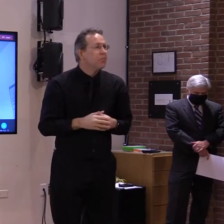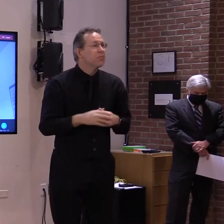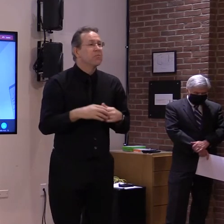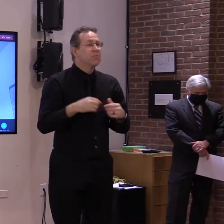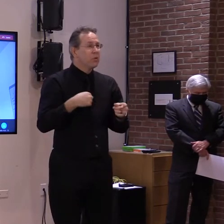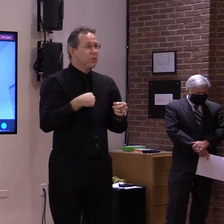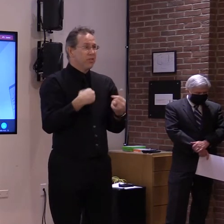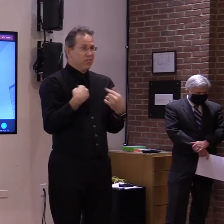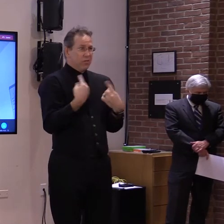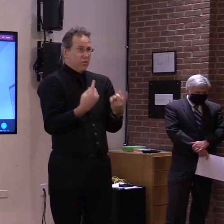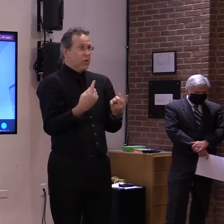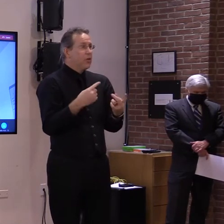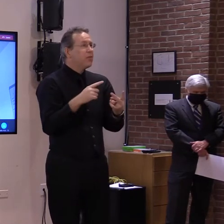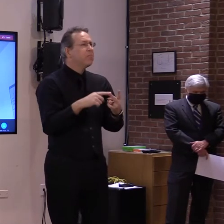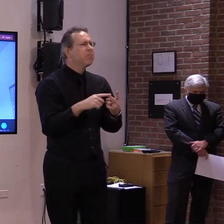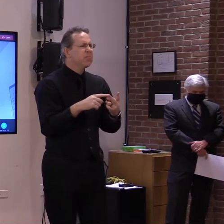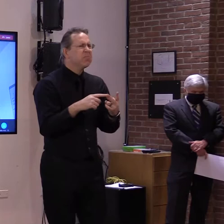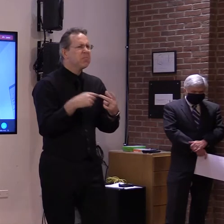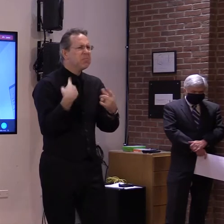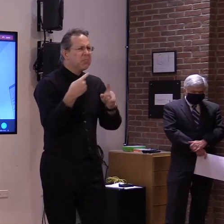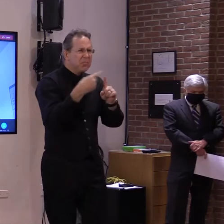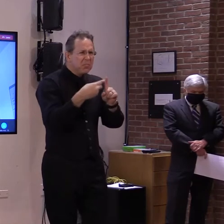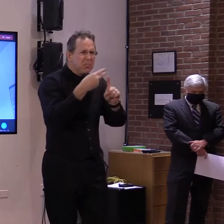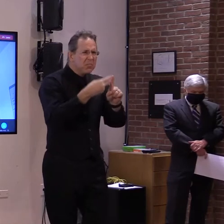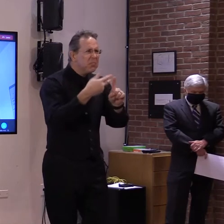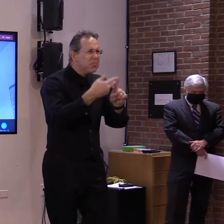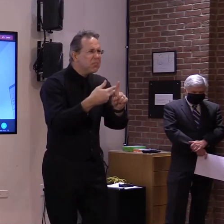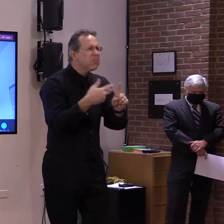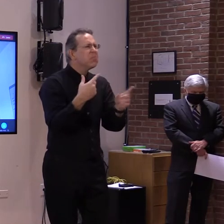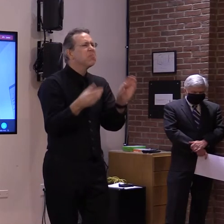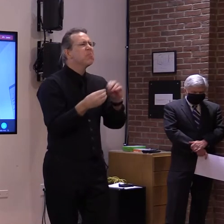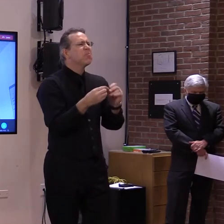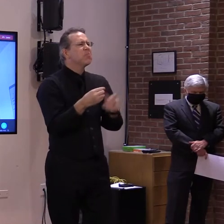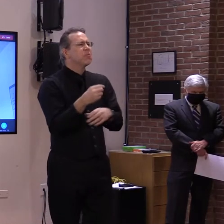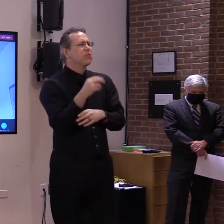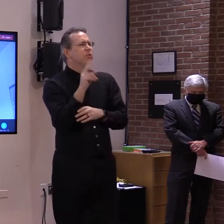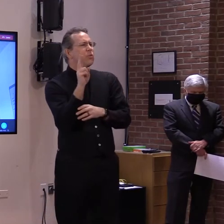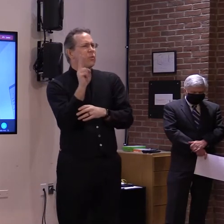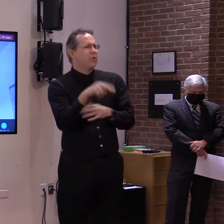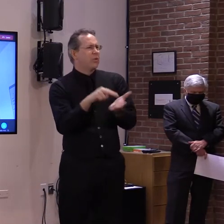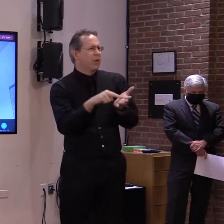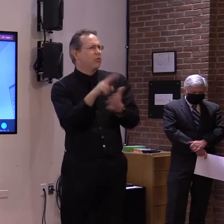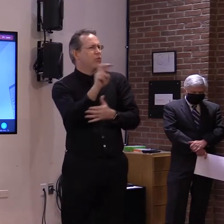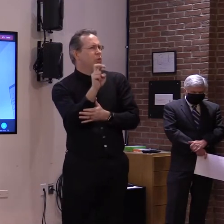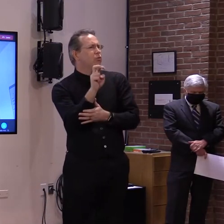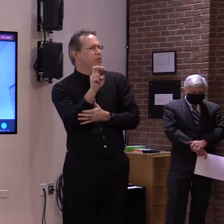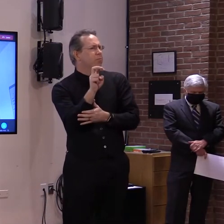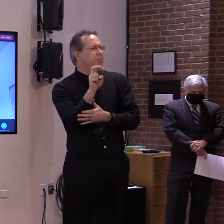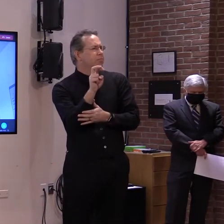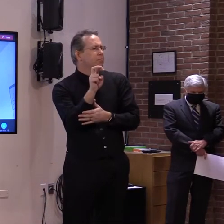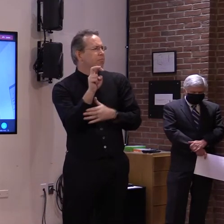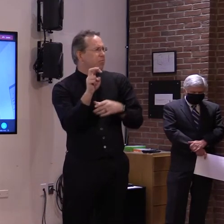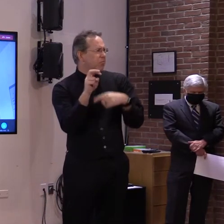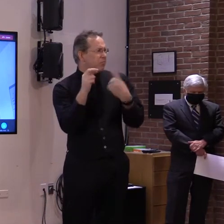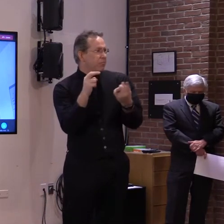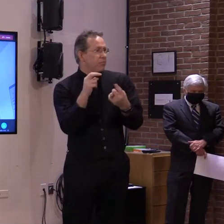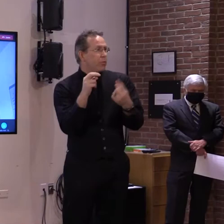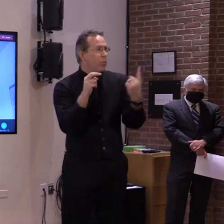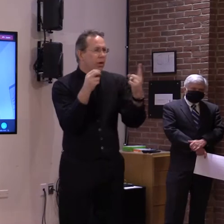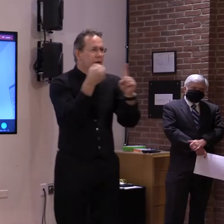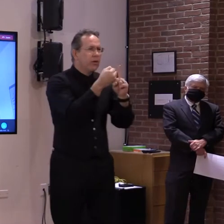staff overall. For the 2,200 tests that we administered, we only identified one positive case.